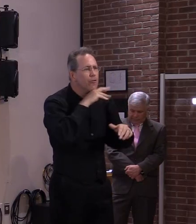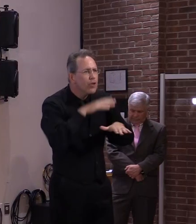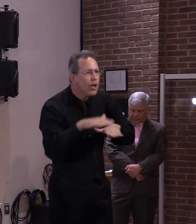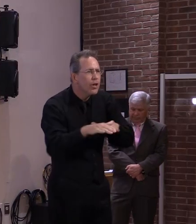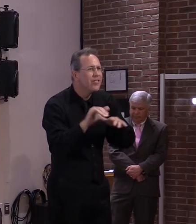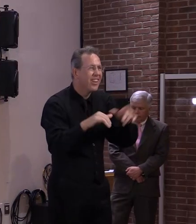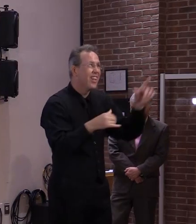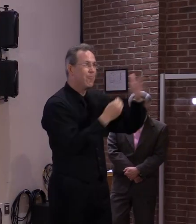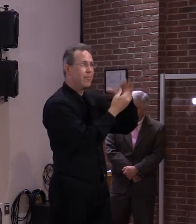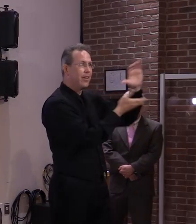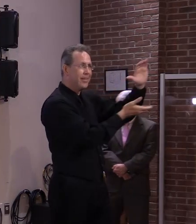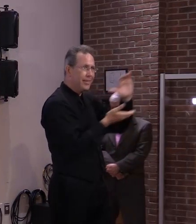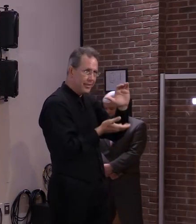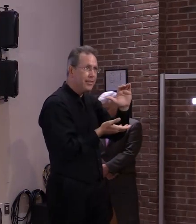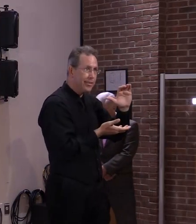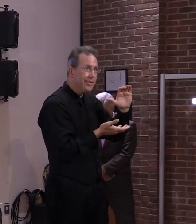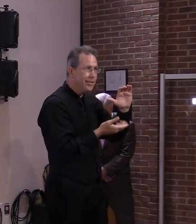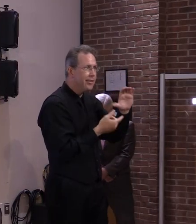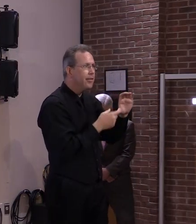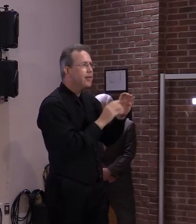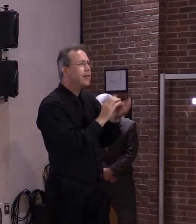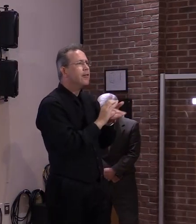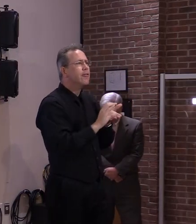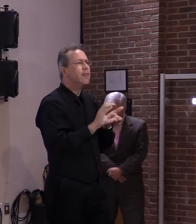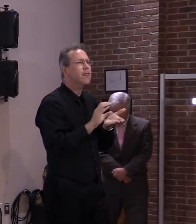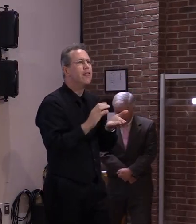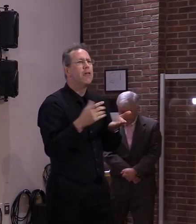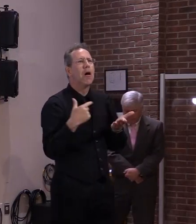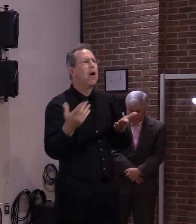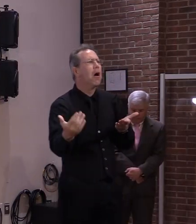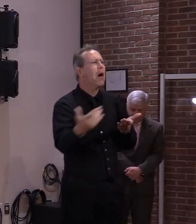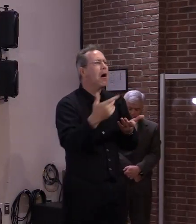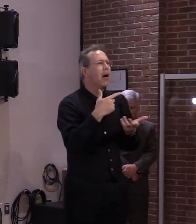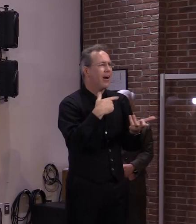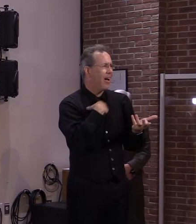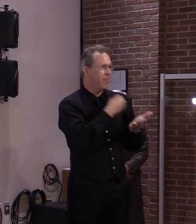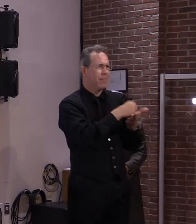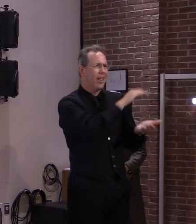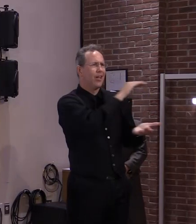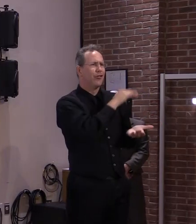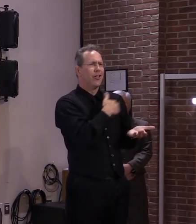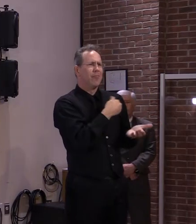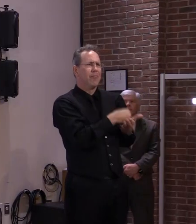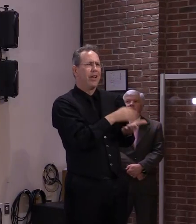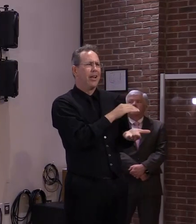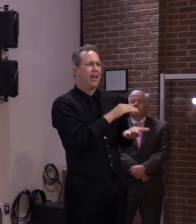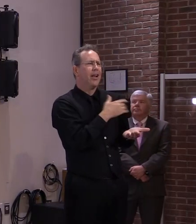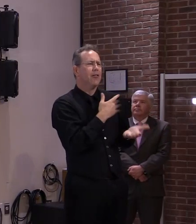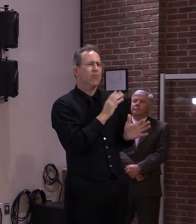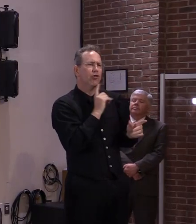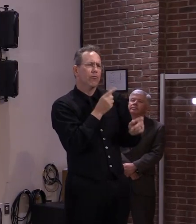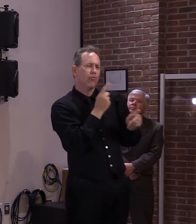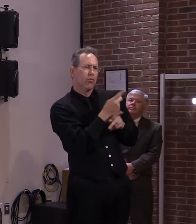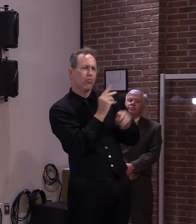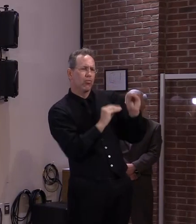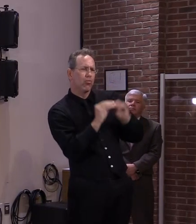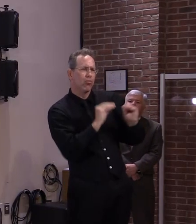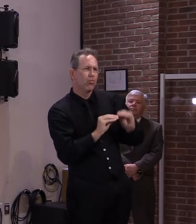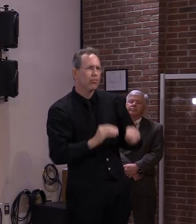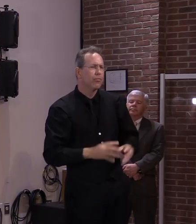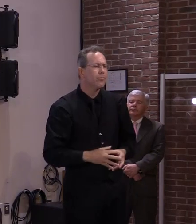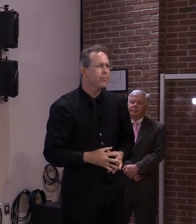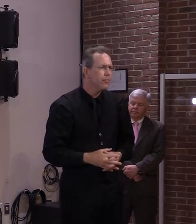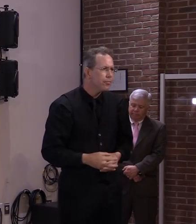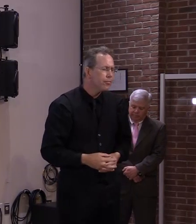this funding will be utilized for the infrastructure. The CUDs